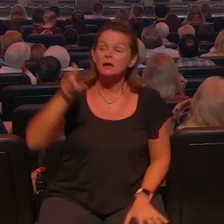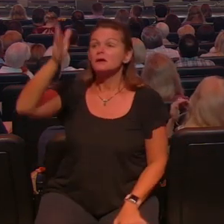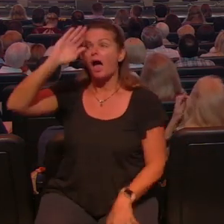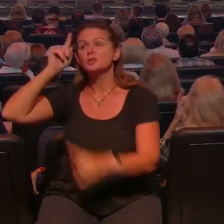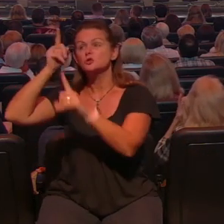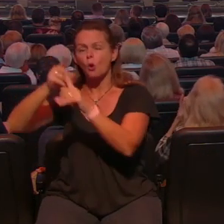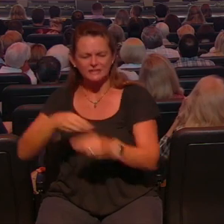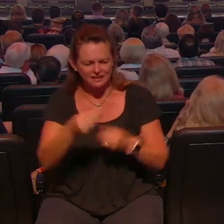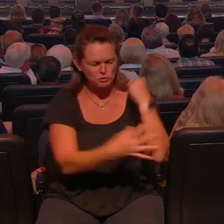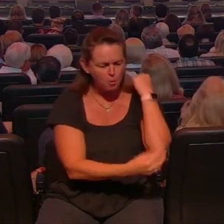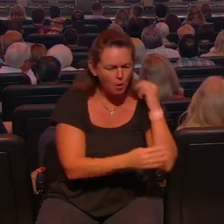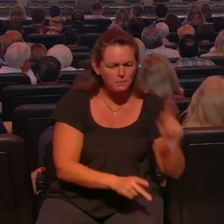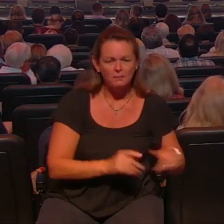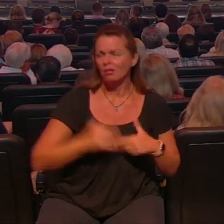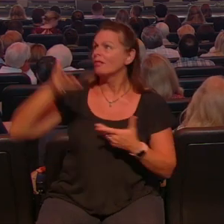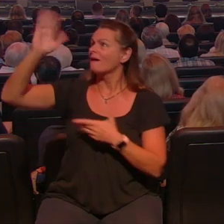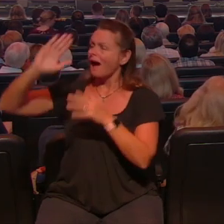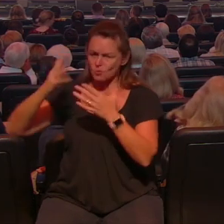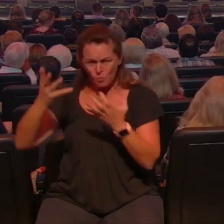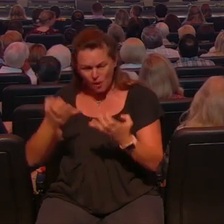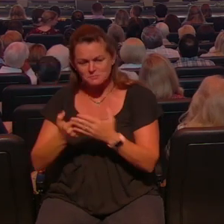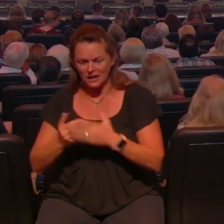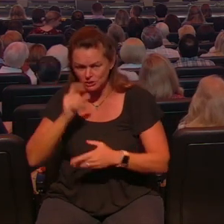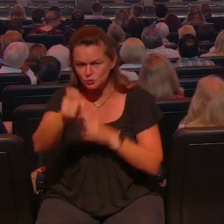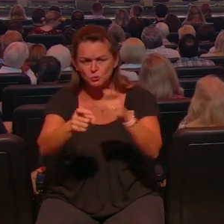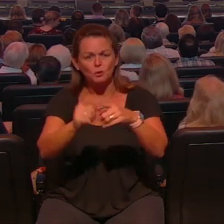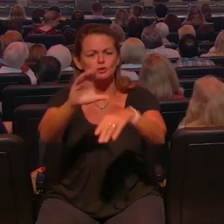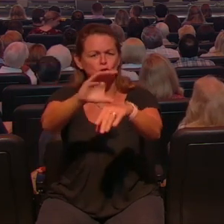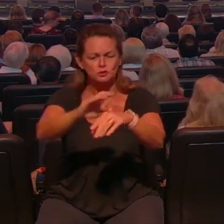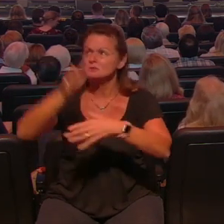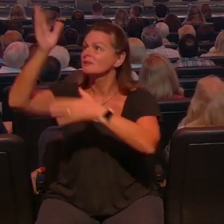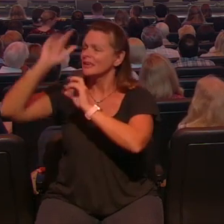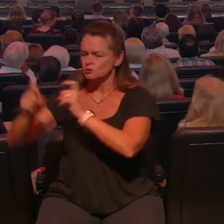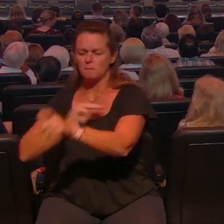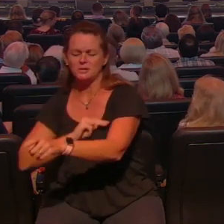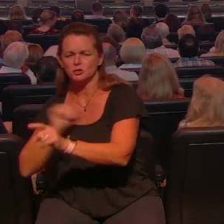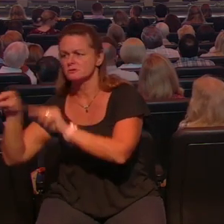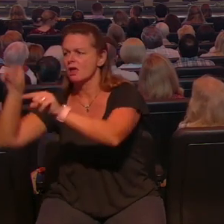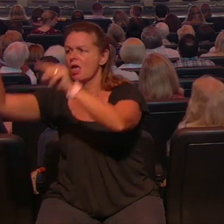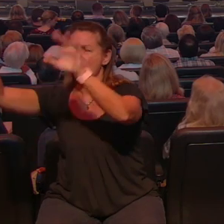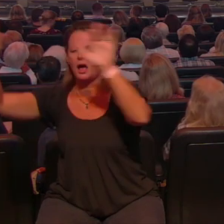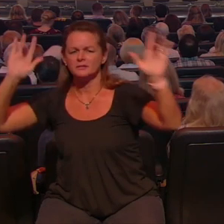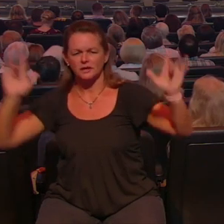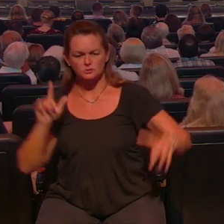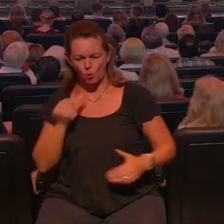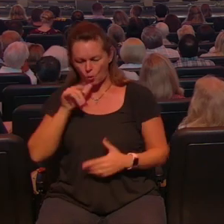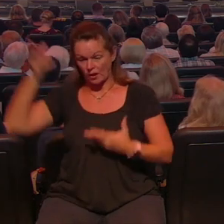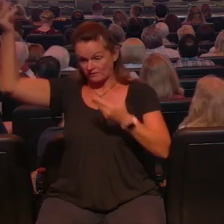poor people the people that need them and he's looking for someone to funnel his resources through so if he blesses you and you're a